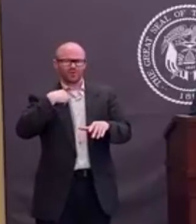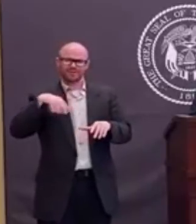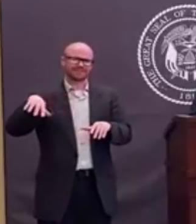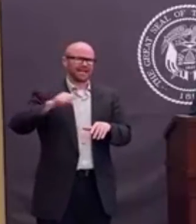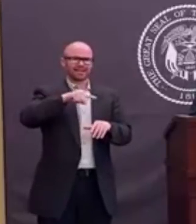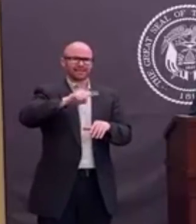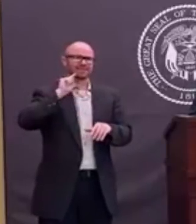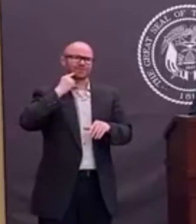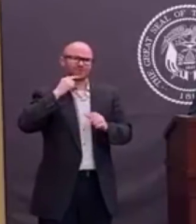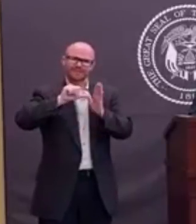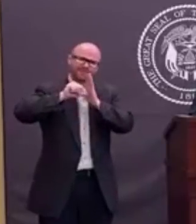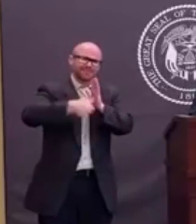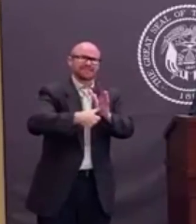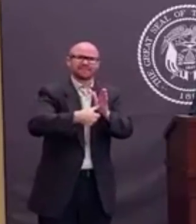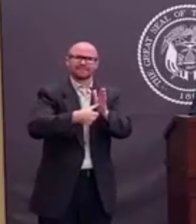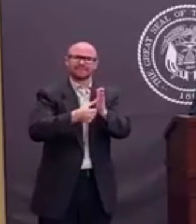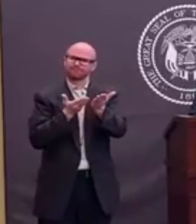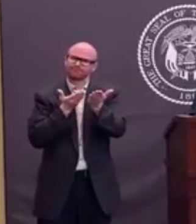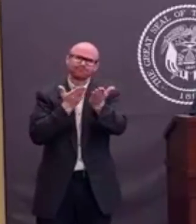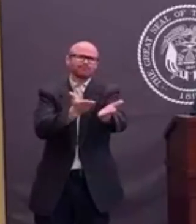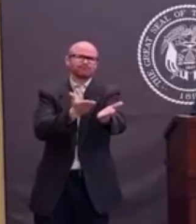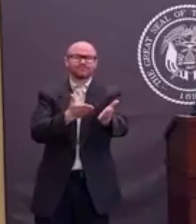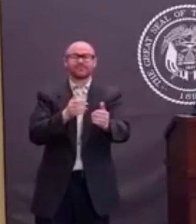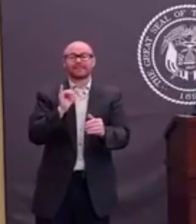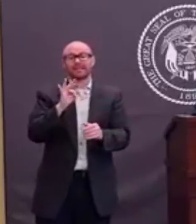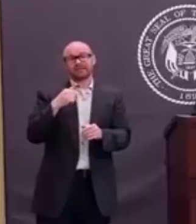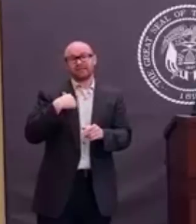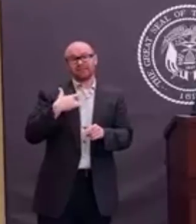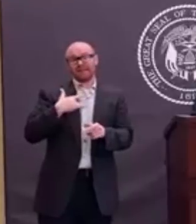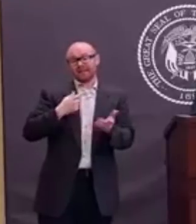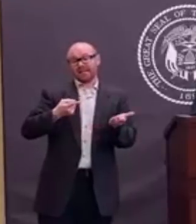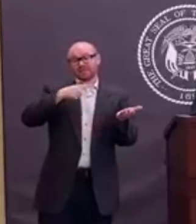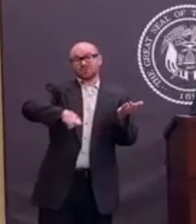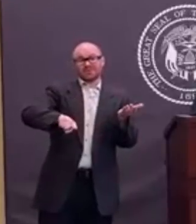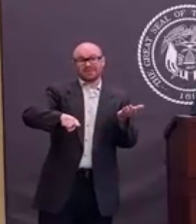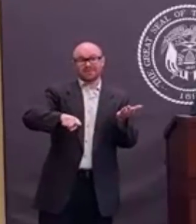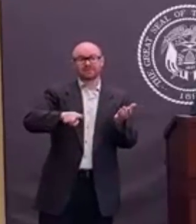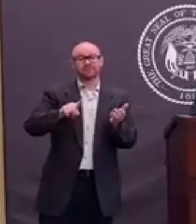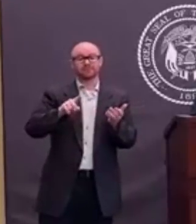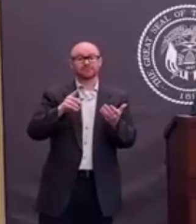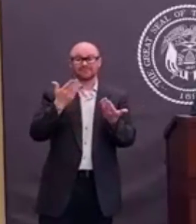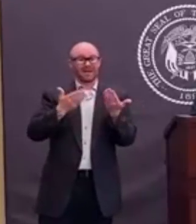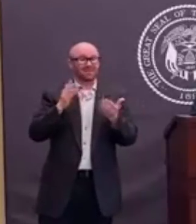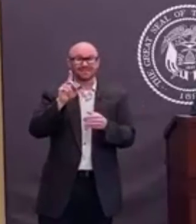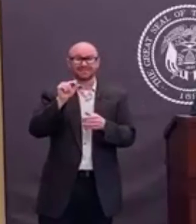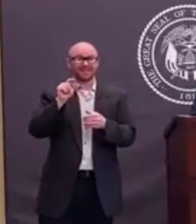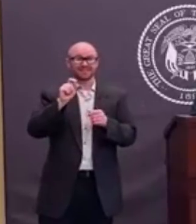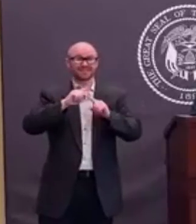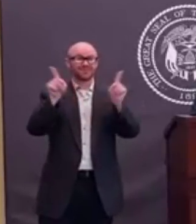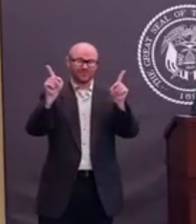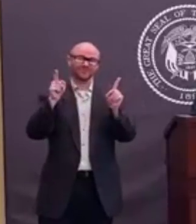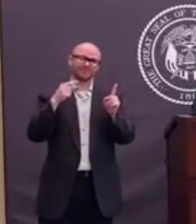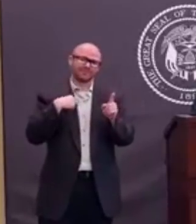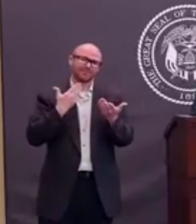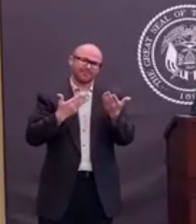attack, this approach. If we find the data in a week is different than that, we'll take more aggressive approaches.